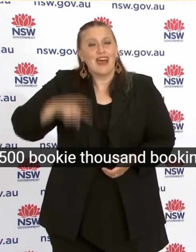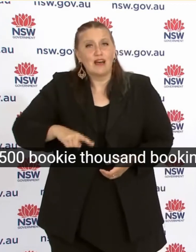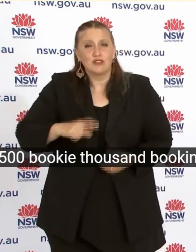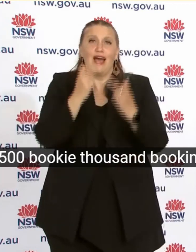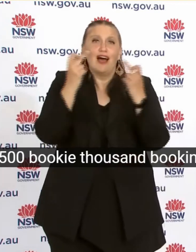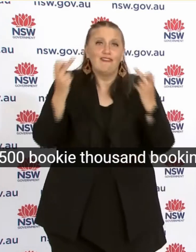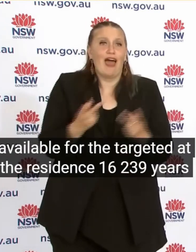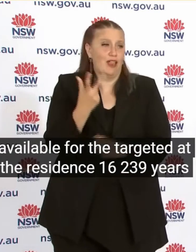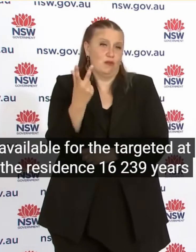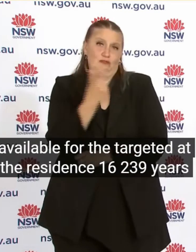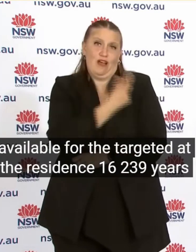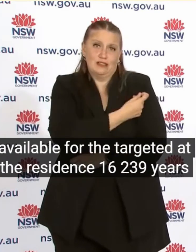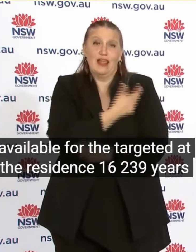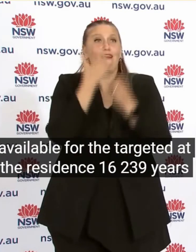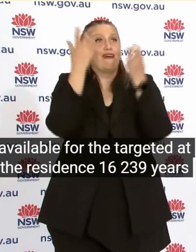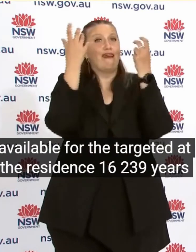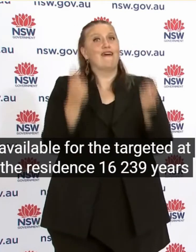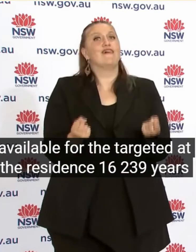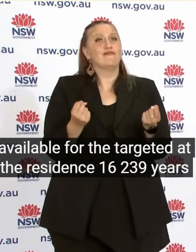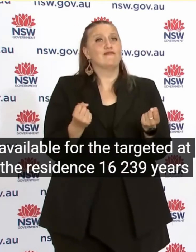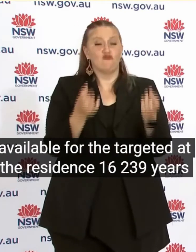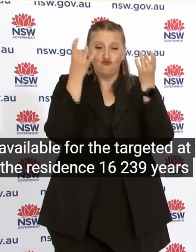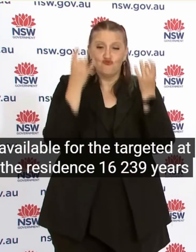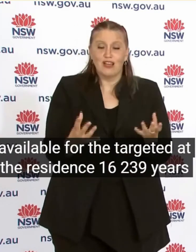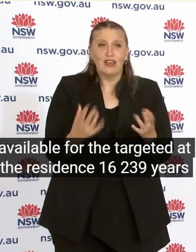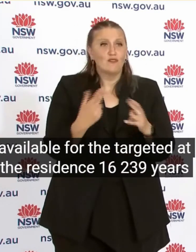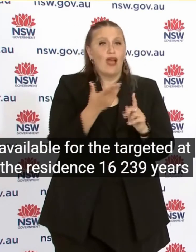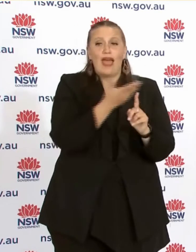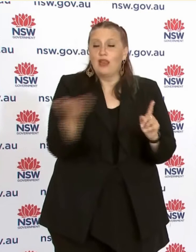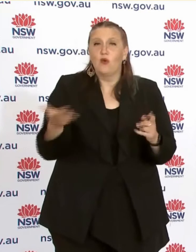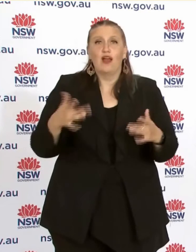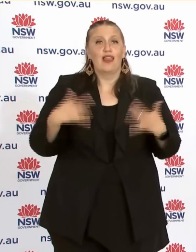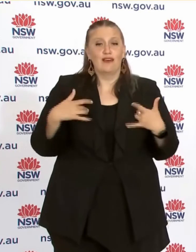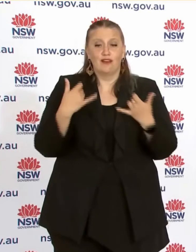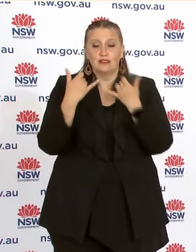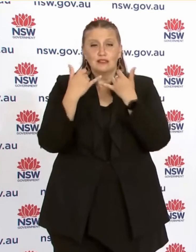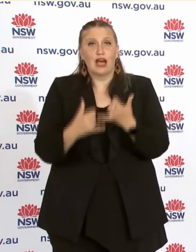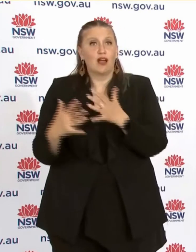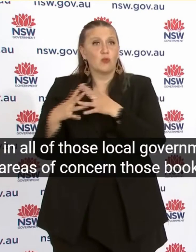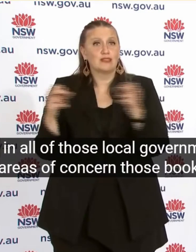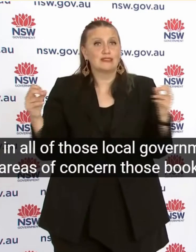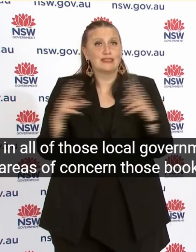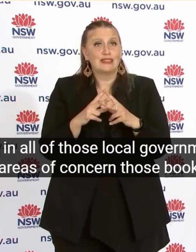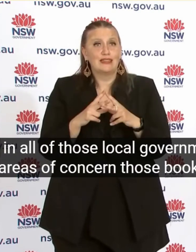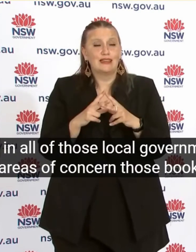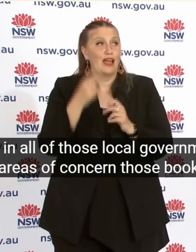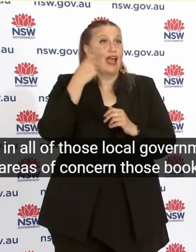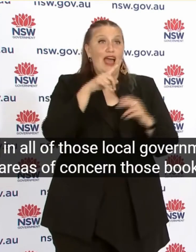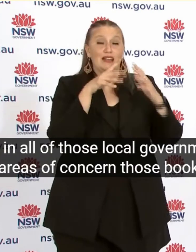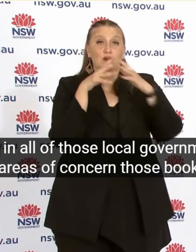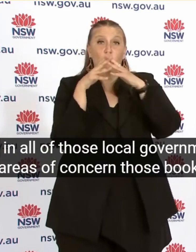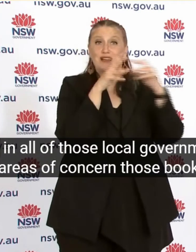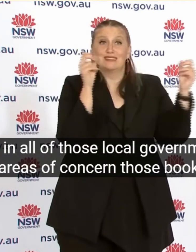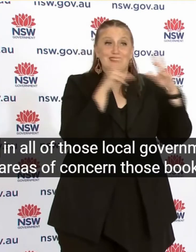For the Targeted at the residence 16 to 39 years In all of those Local government areas Of